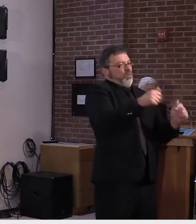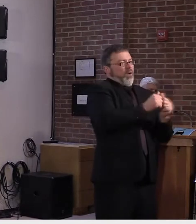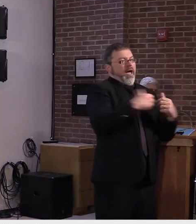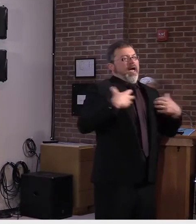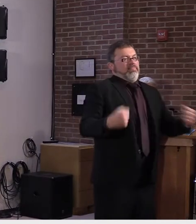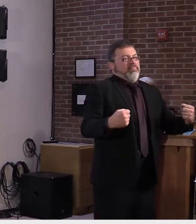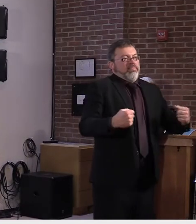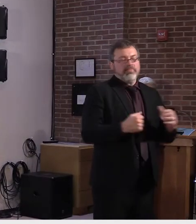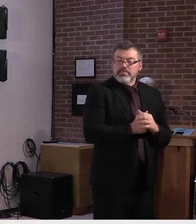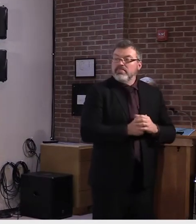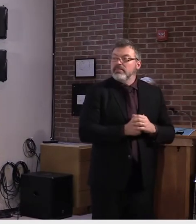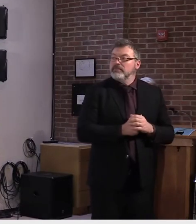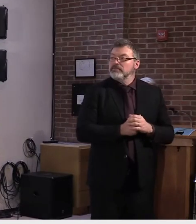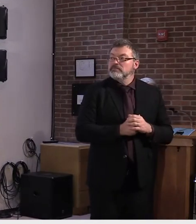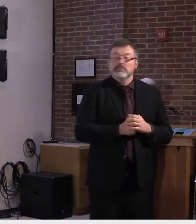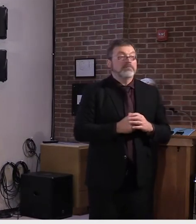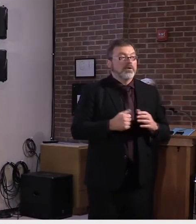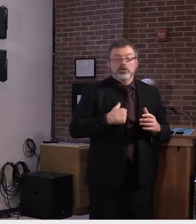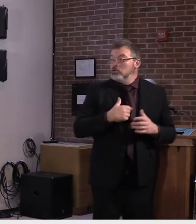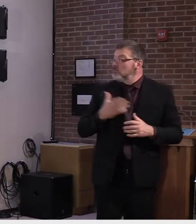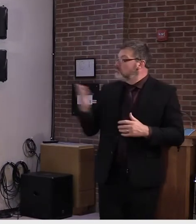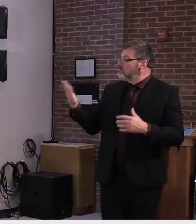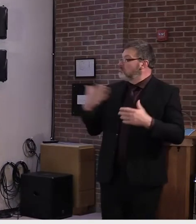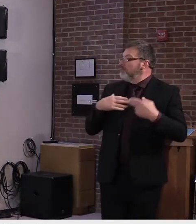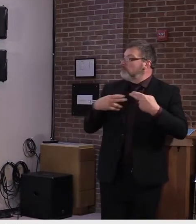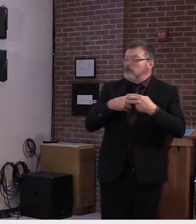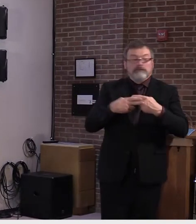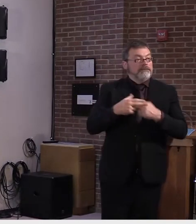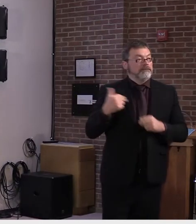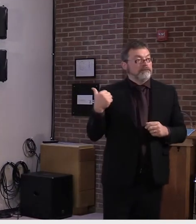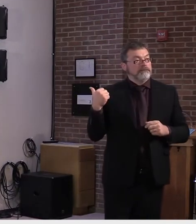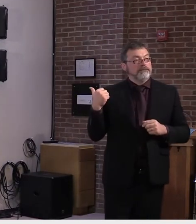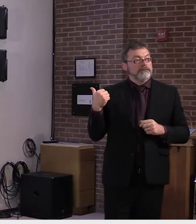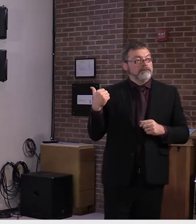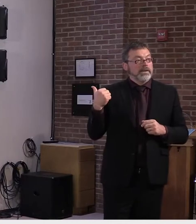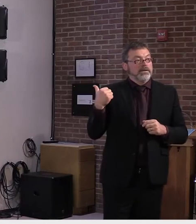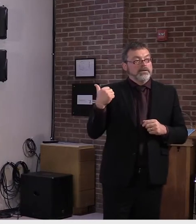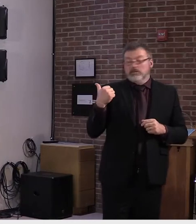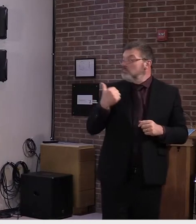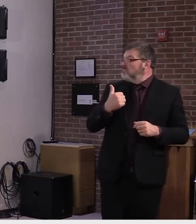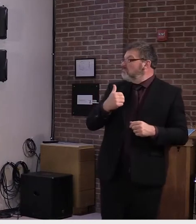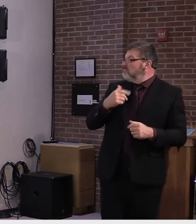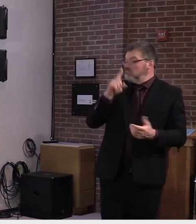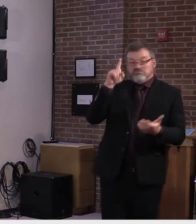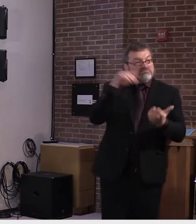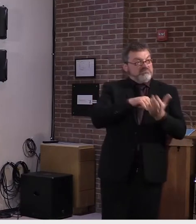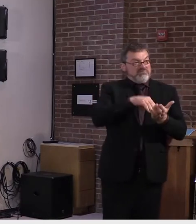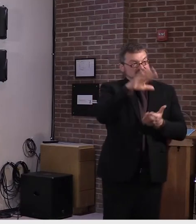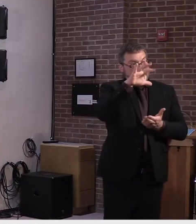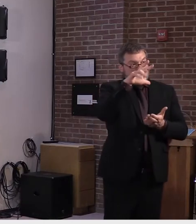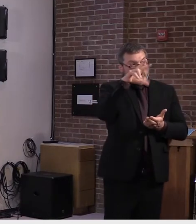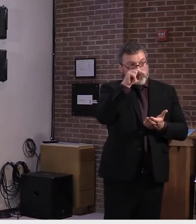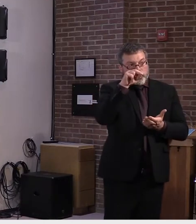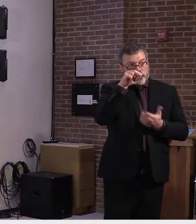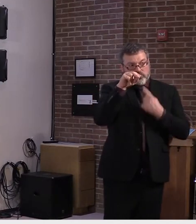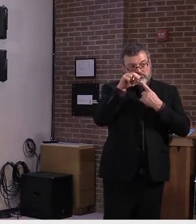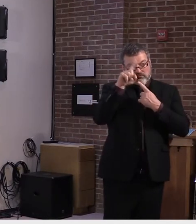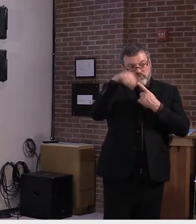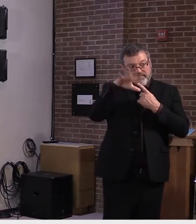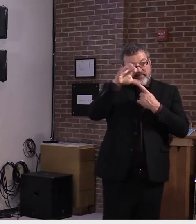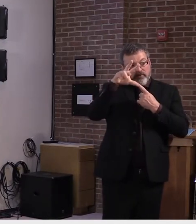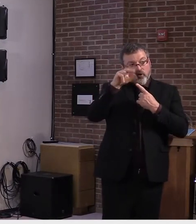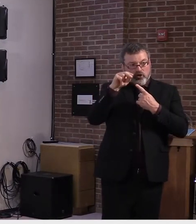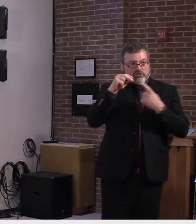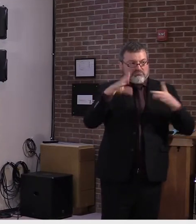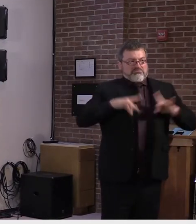Over the weekend, we reached 1530 total cases in Vermont. The number of deaths